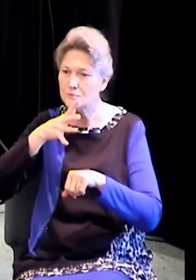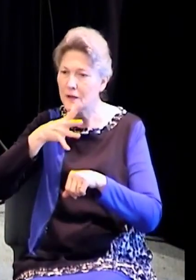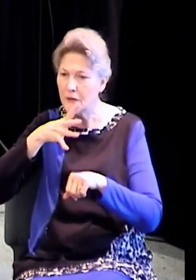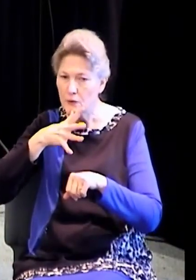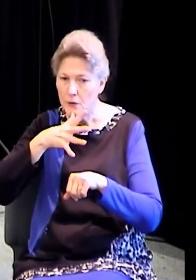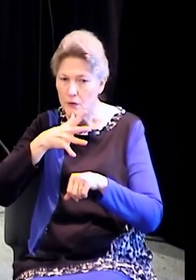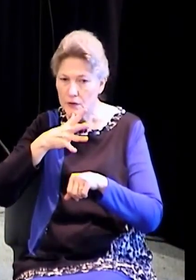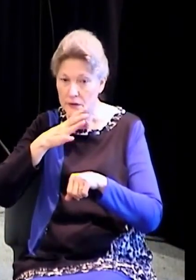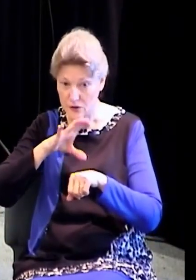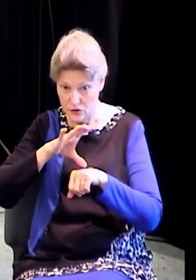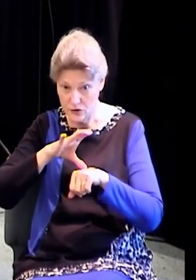while they're being born.